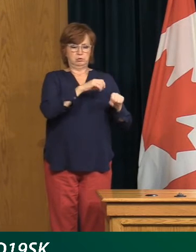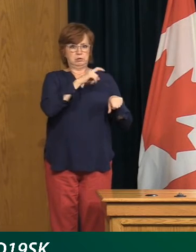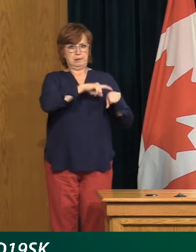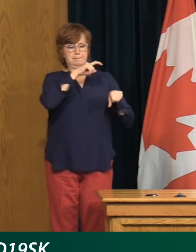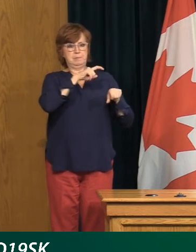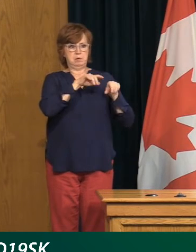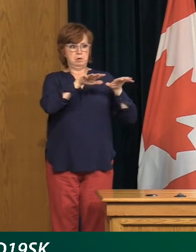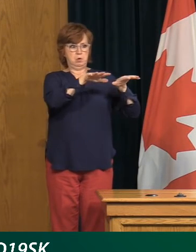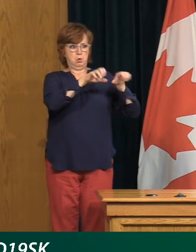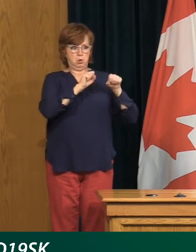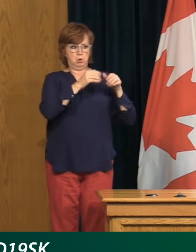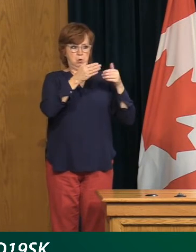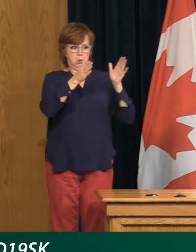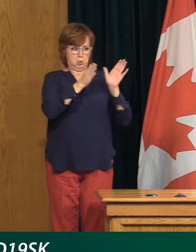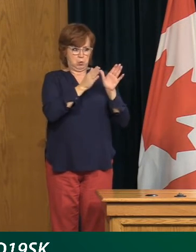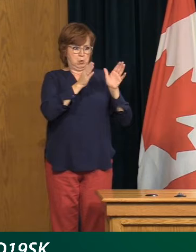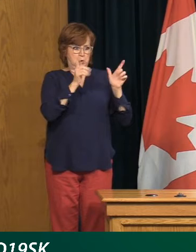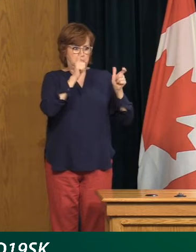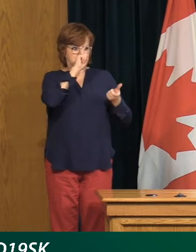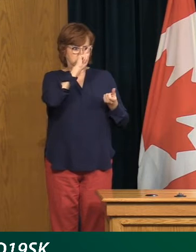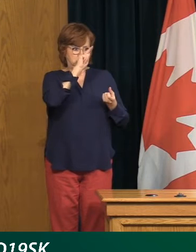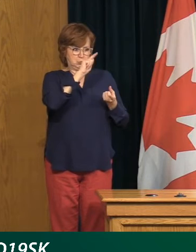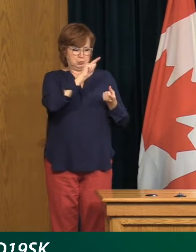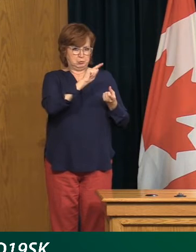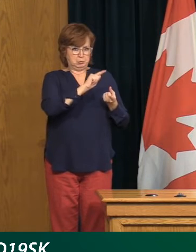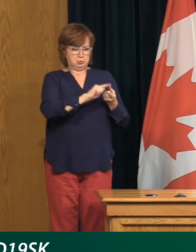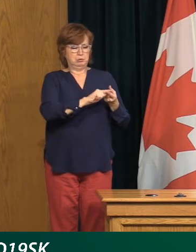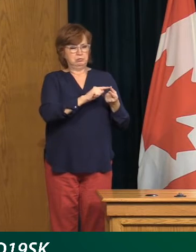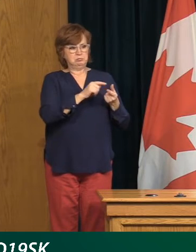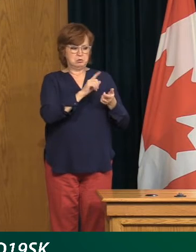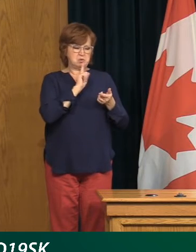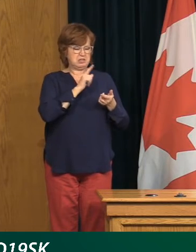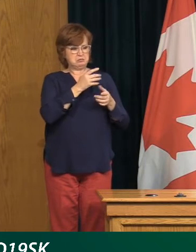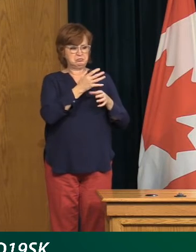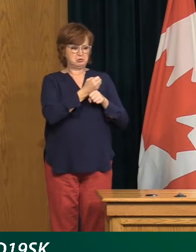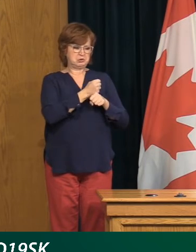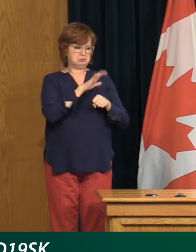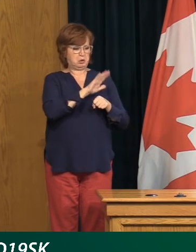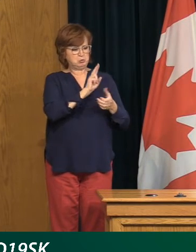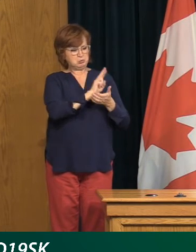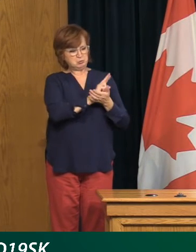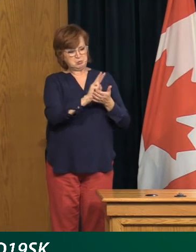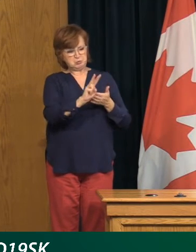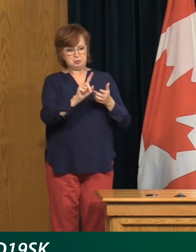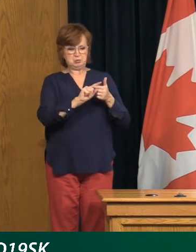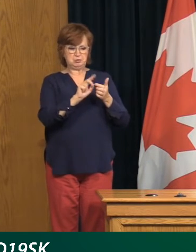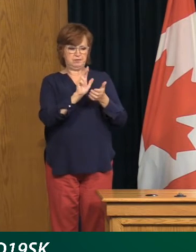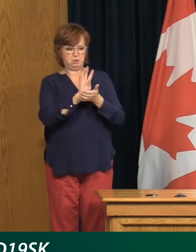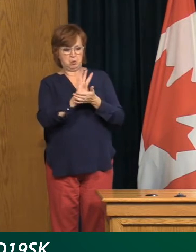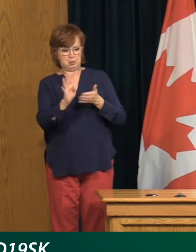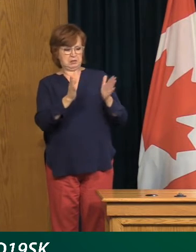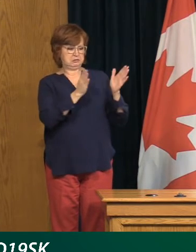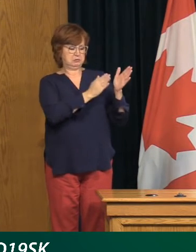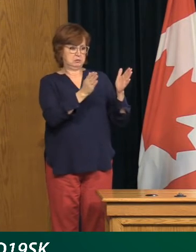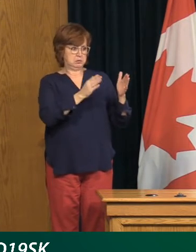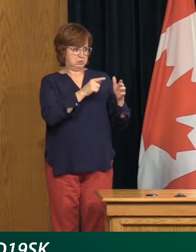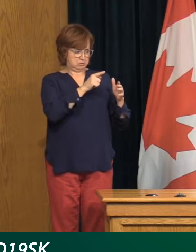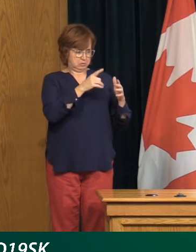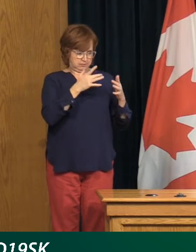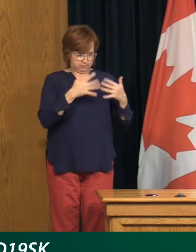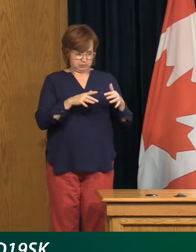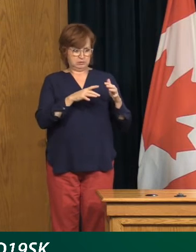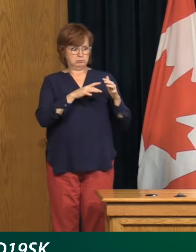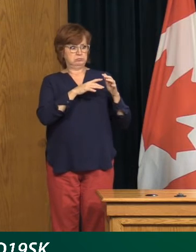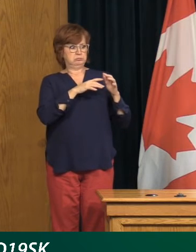weeks, you know, people who are symptomatic, isolating, getting tested, having a list of